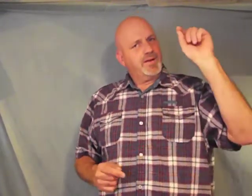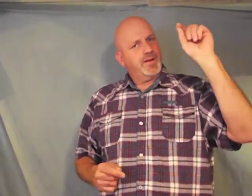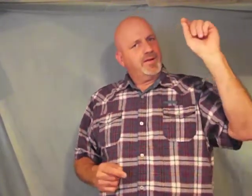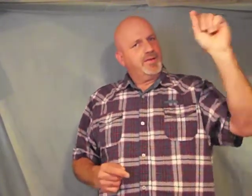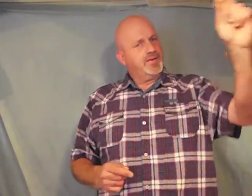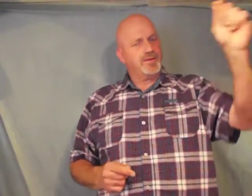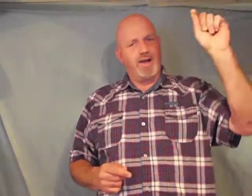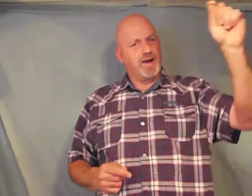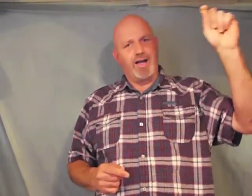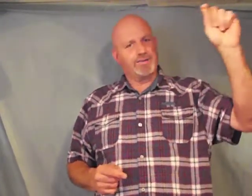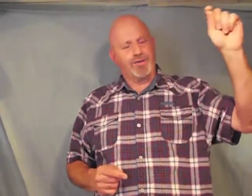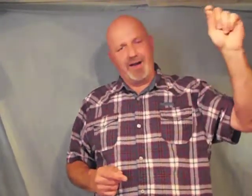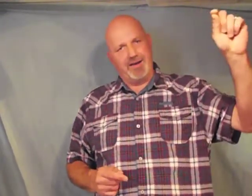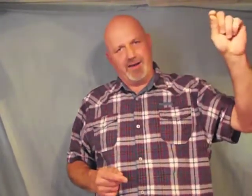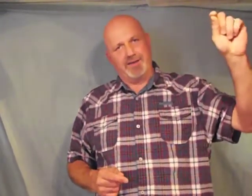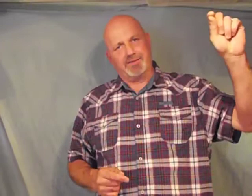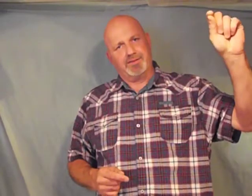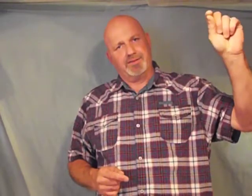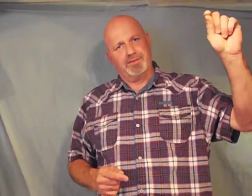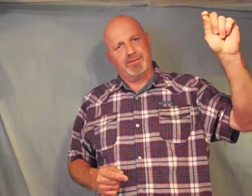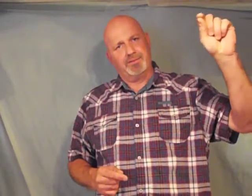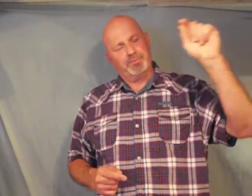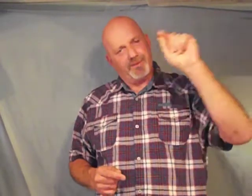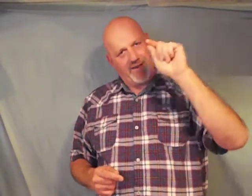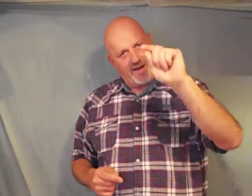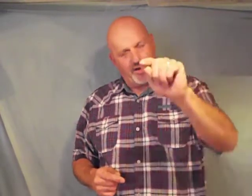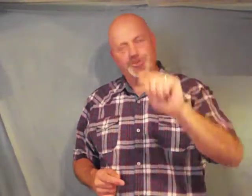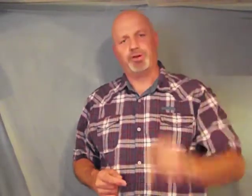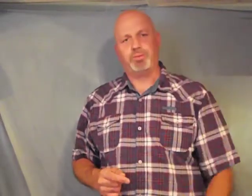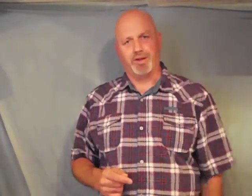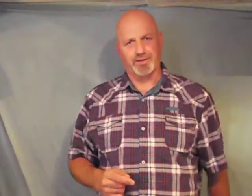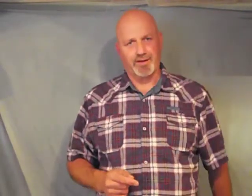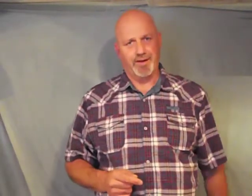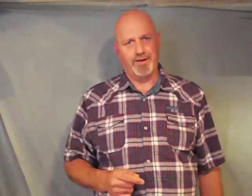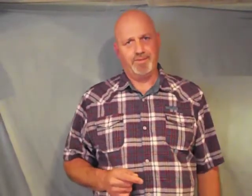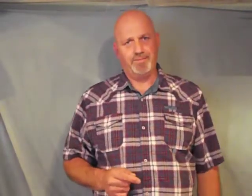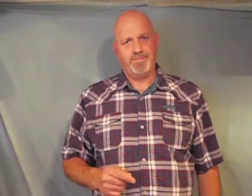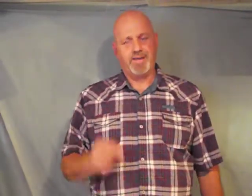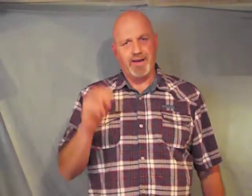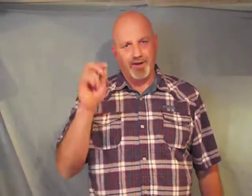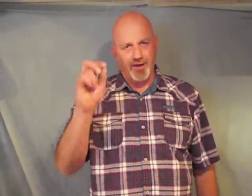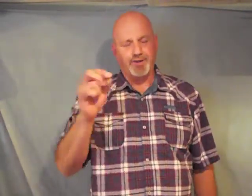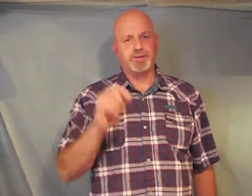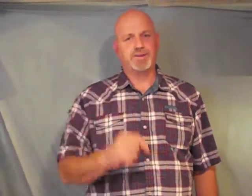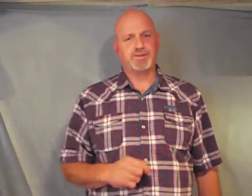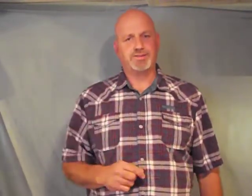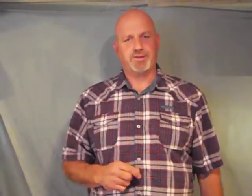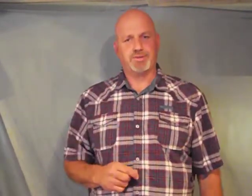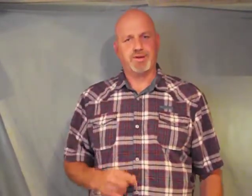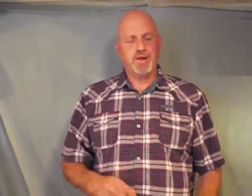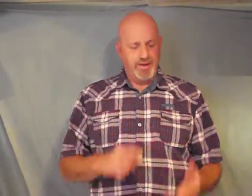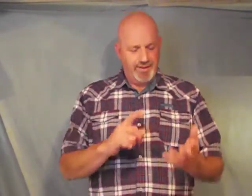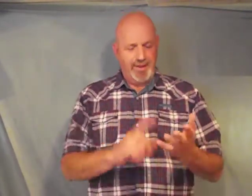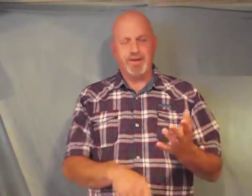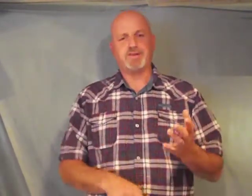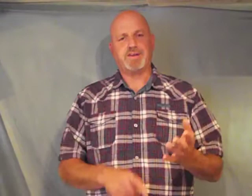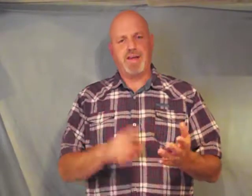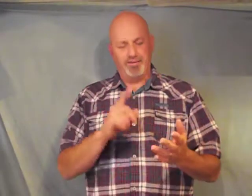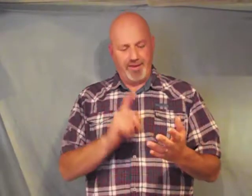they're not God's grandkids but they also belong to God they are also his children they are saved they